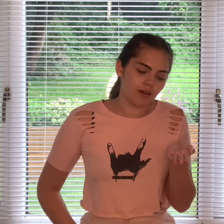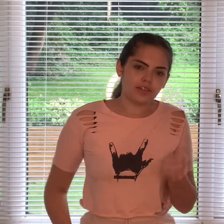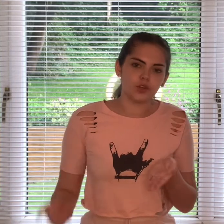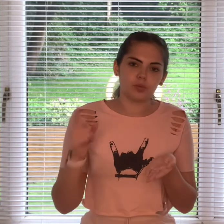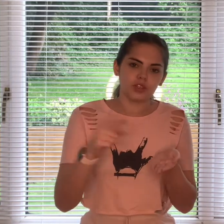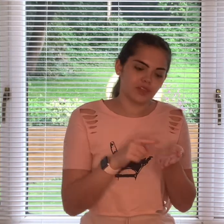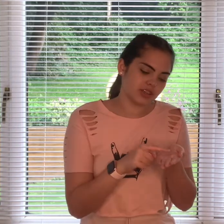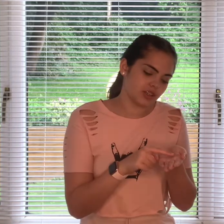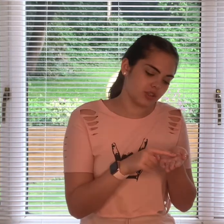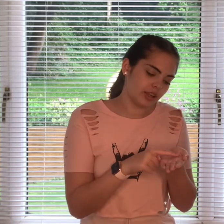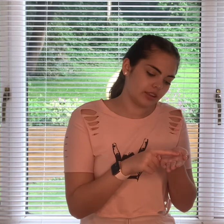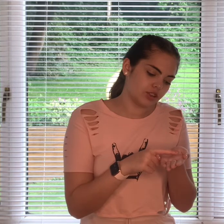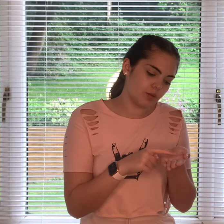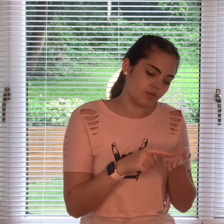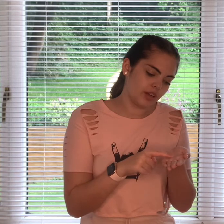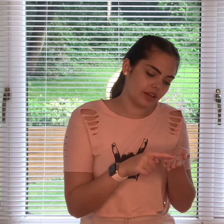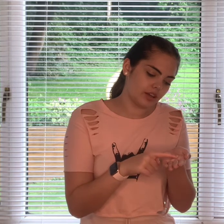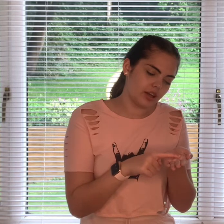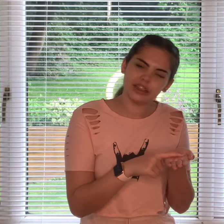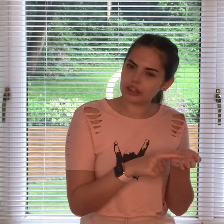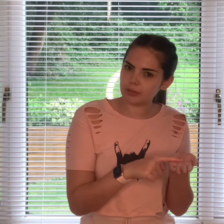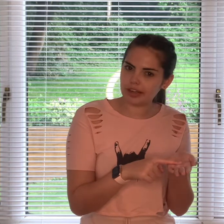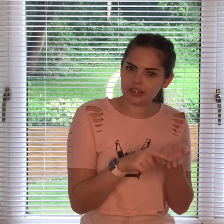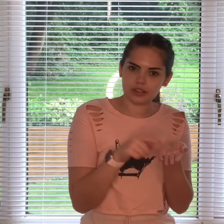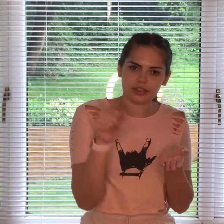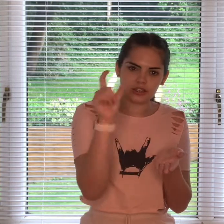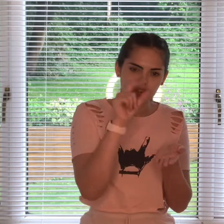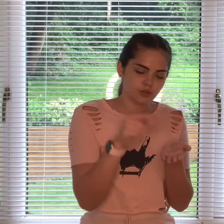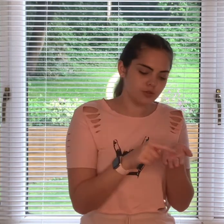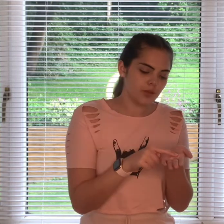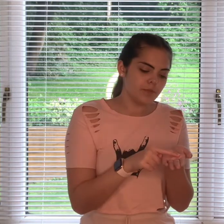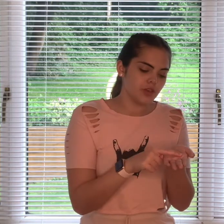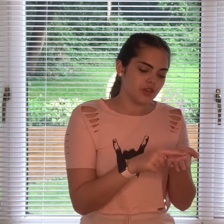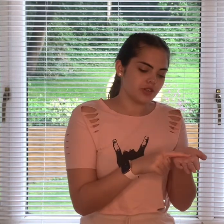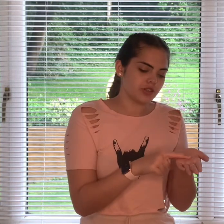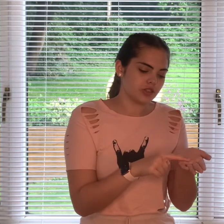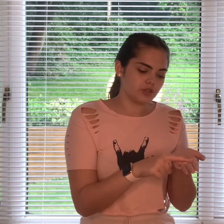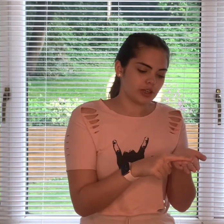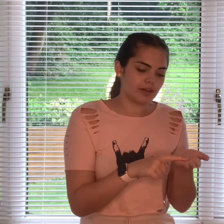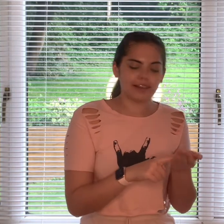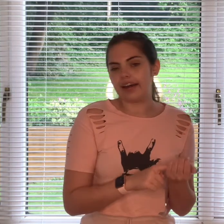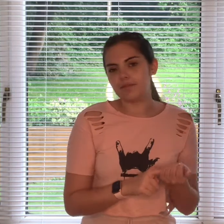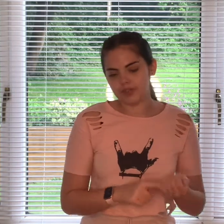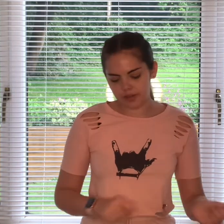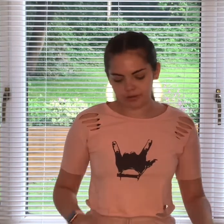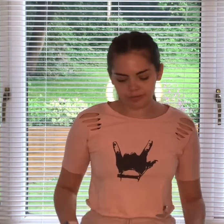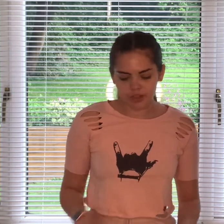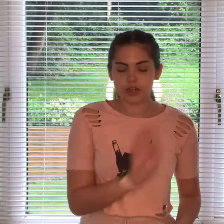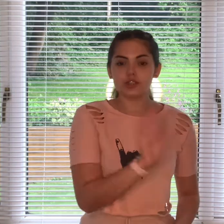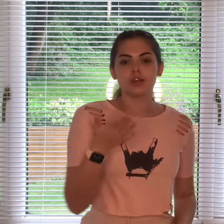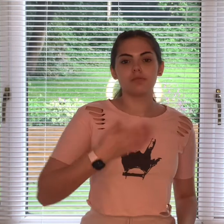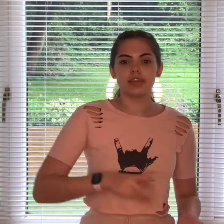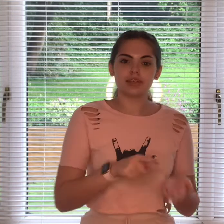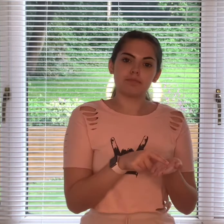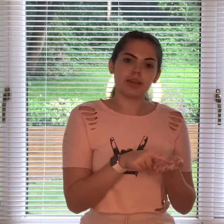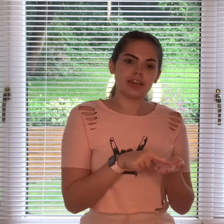and then your pointer finger is going to be like the shape of like an eyeshadow palette so like circles so you're do a shape like that so don't need makeup